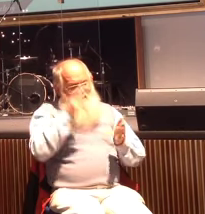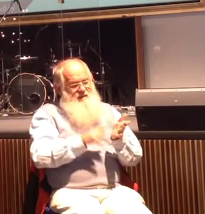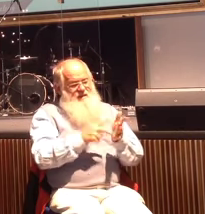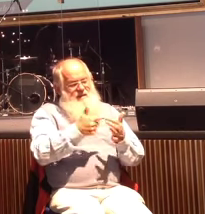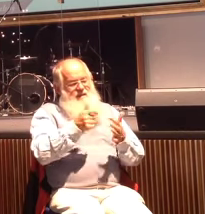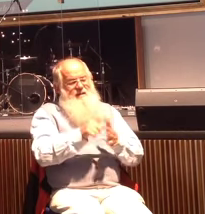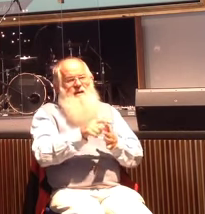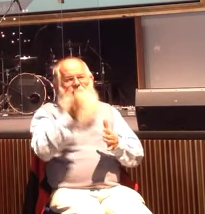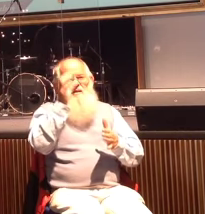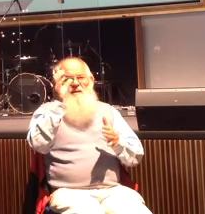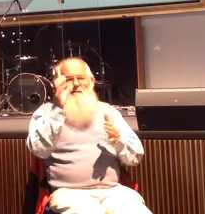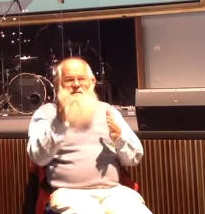is not good for property prices.